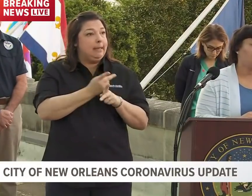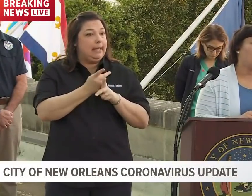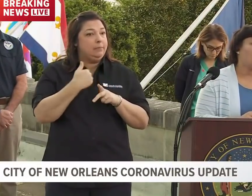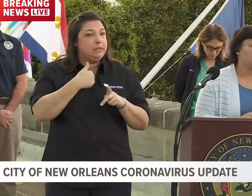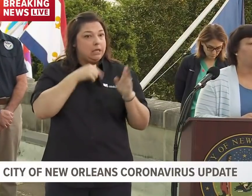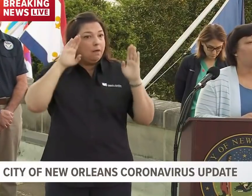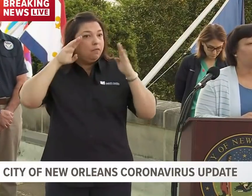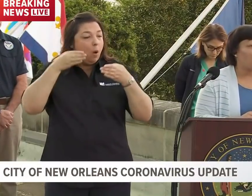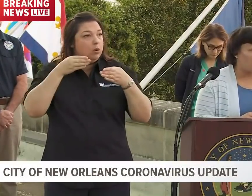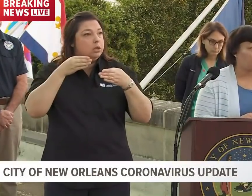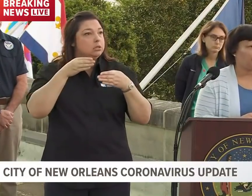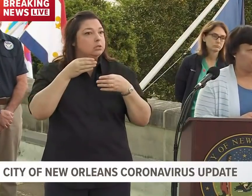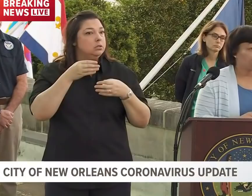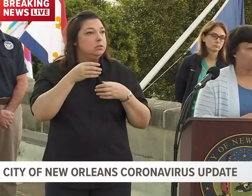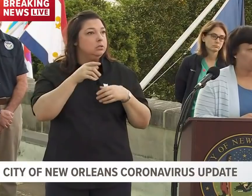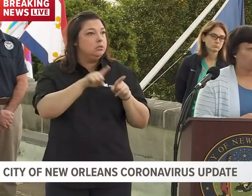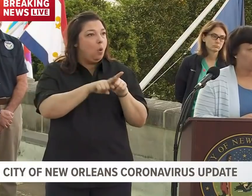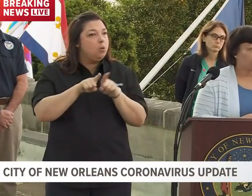but on what's priority.